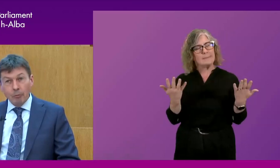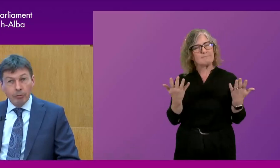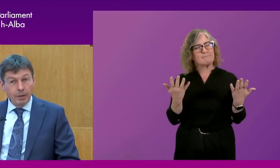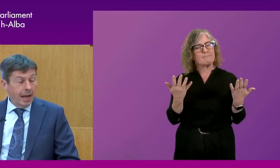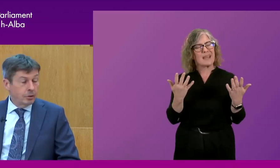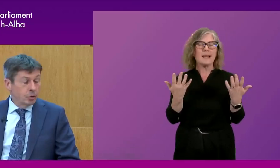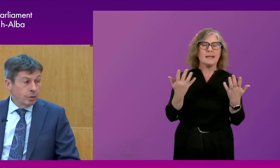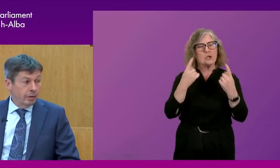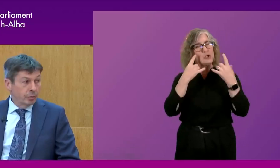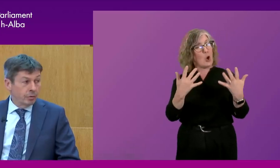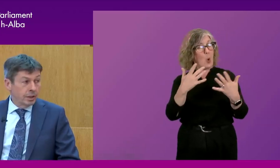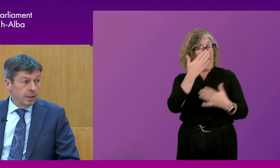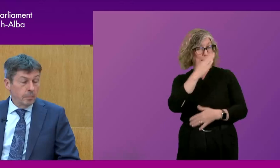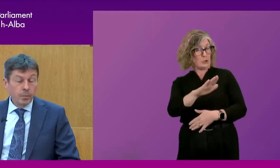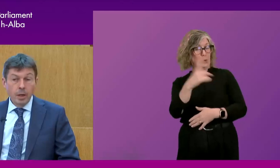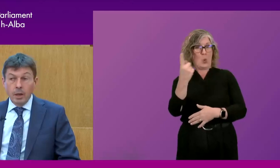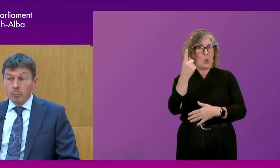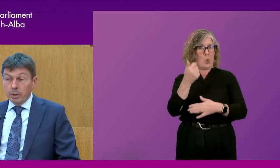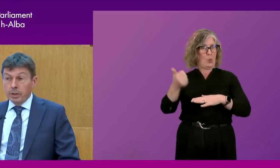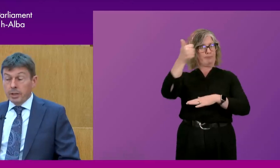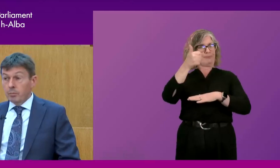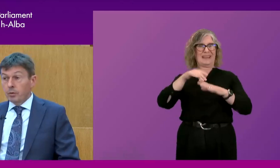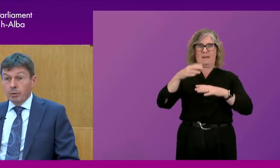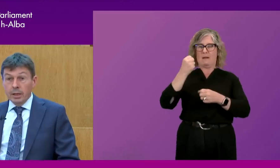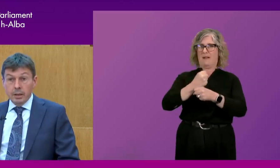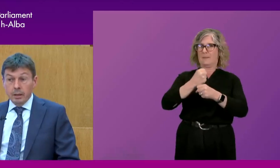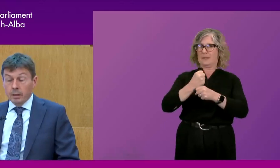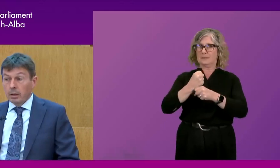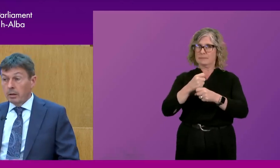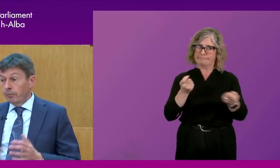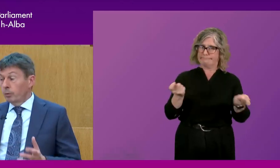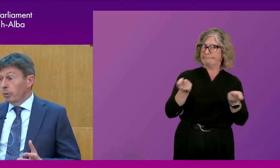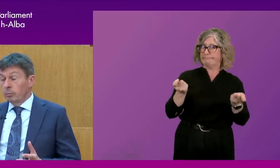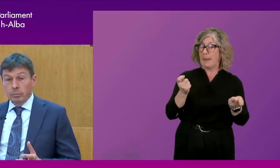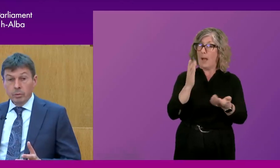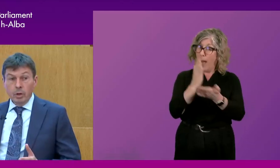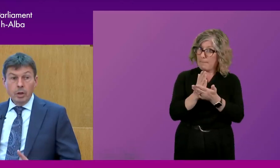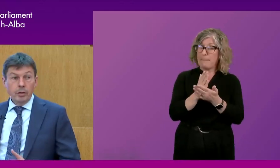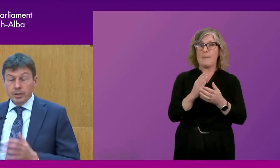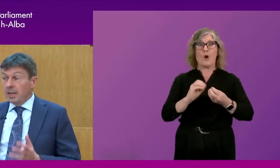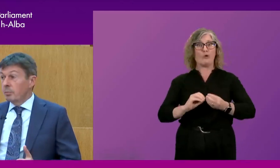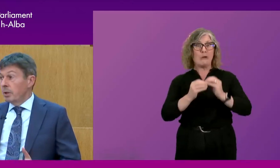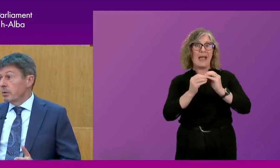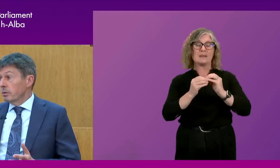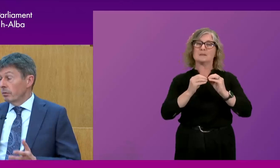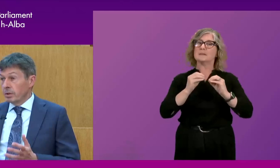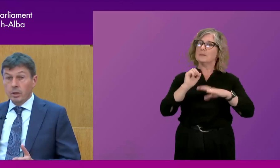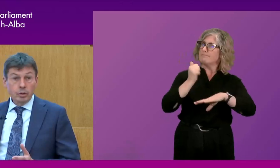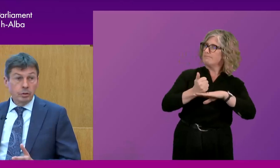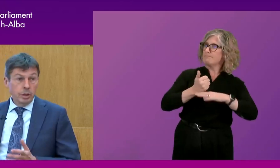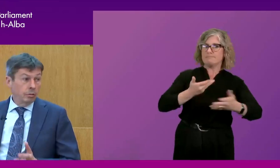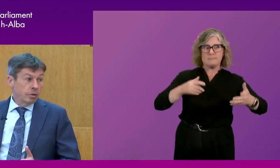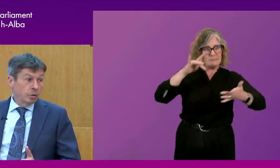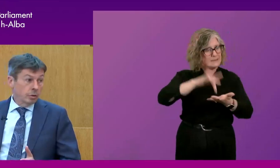it can reflect the attitude of the government of the day. But in terms of creating a forum, the centrepiece of